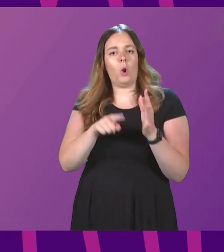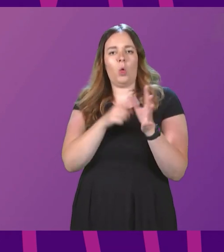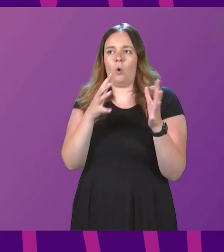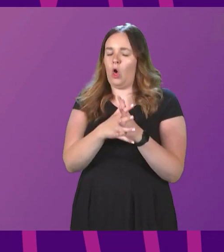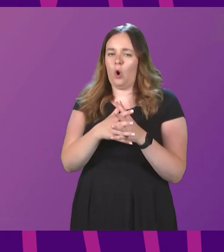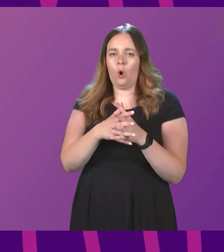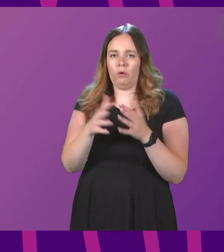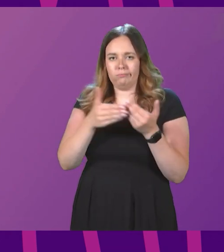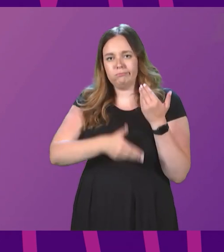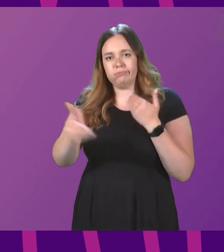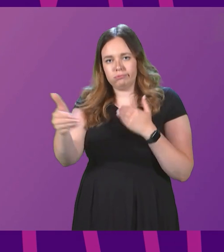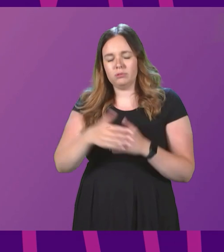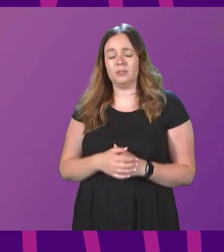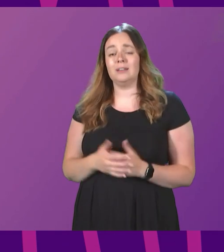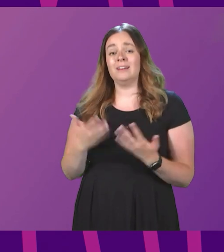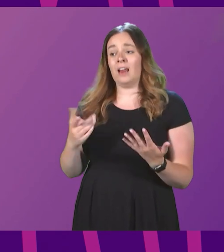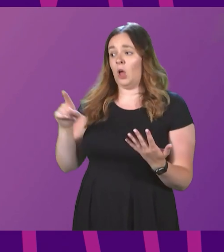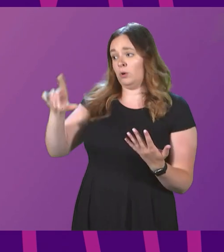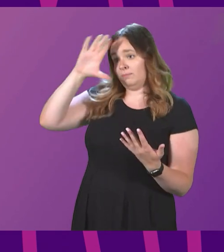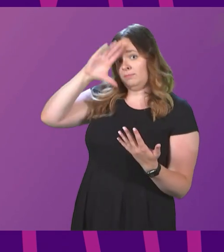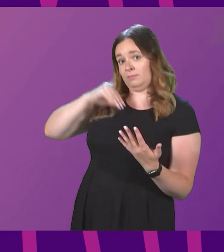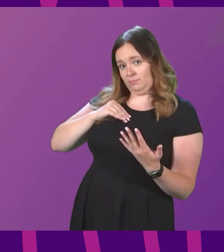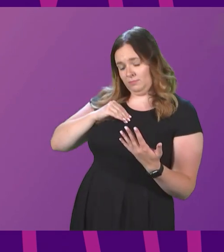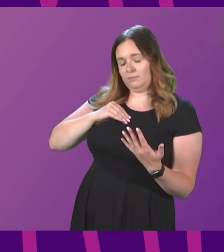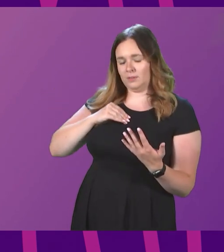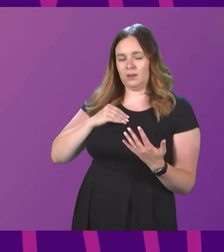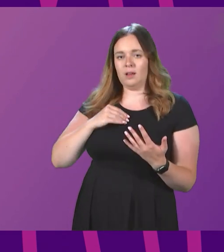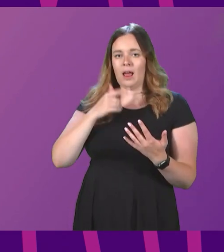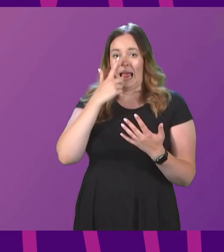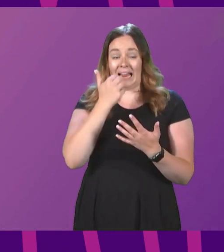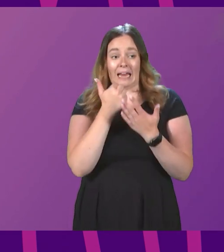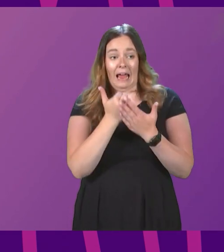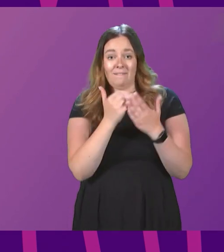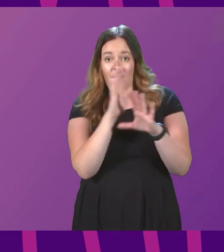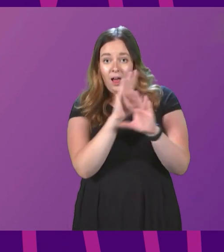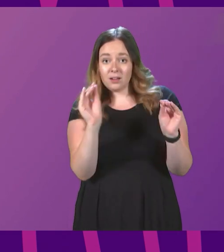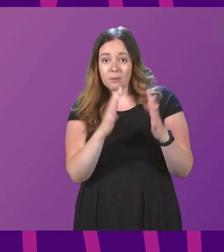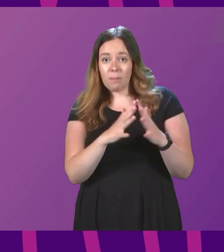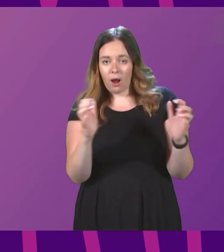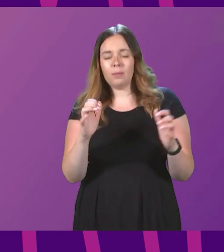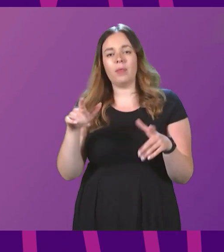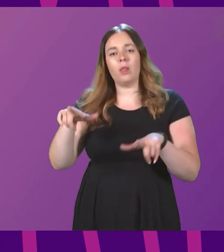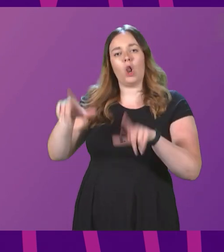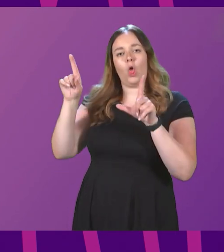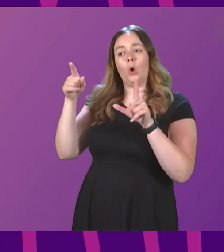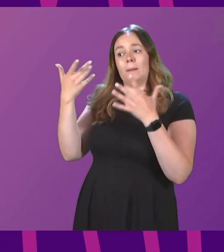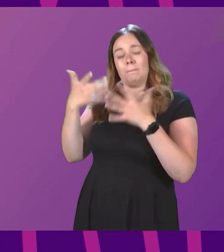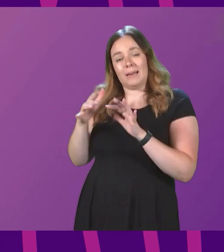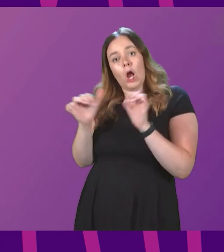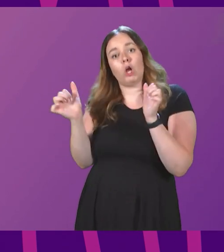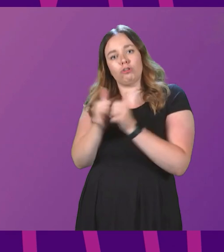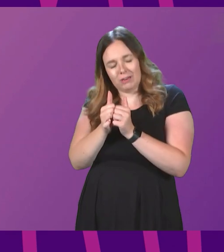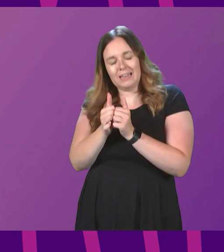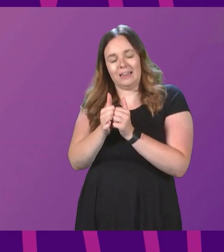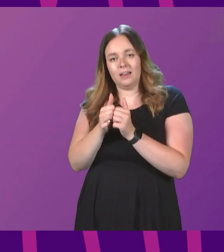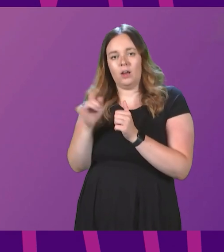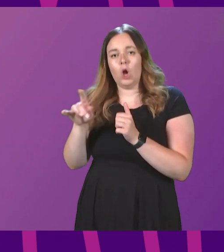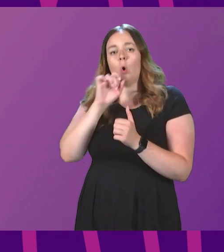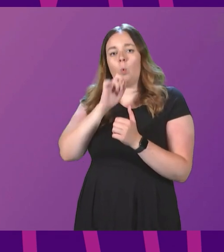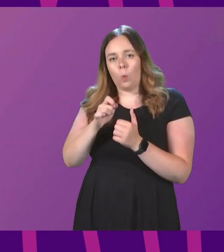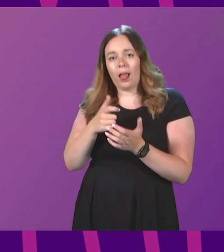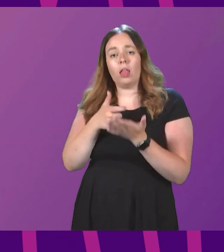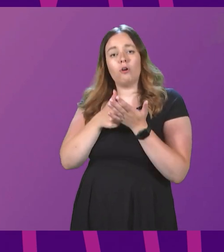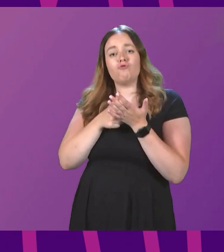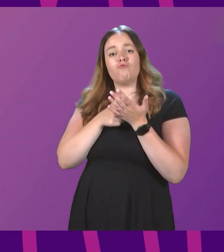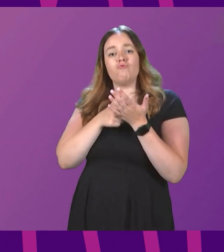And she has now informed me of her decision. I can advise parliament that the Lord Advocate has agreed to make a reference